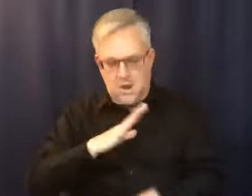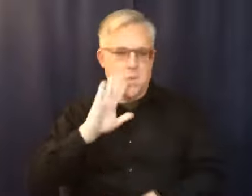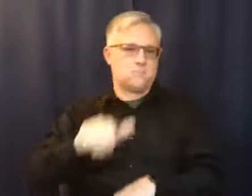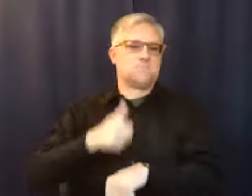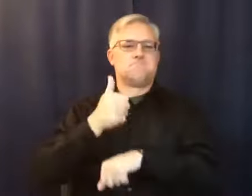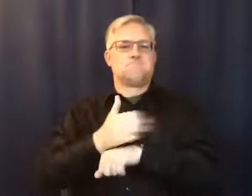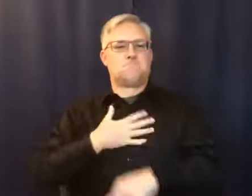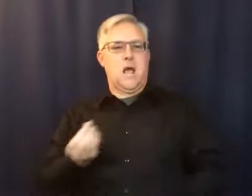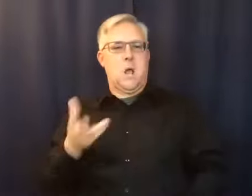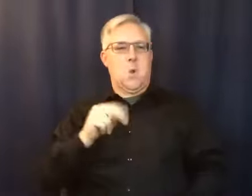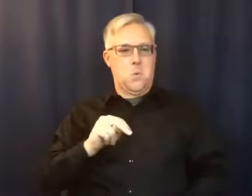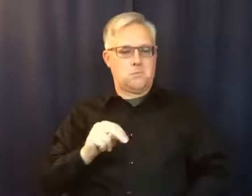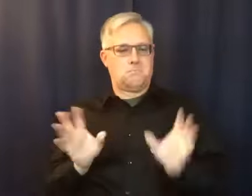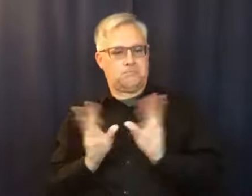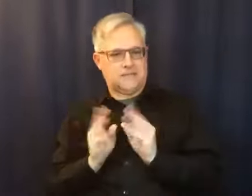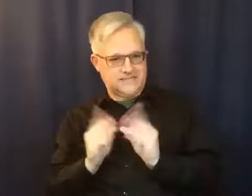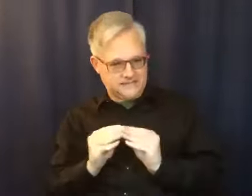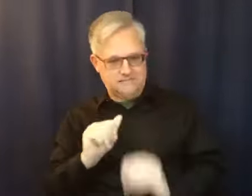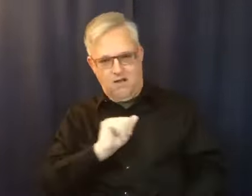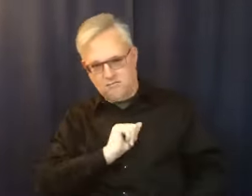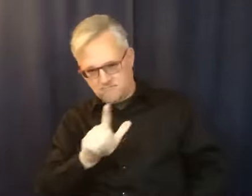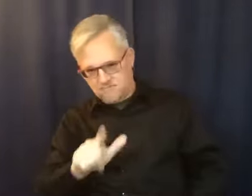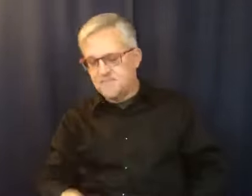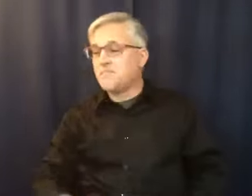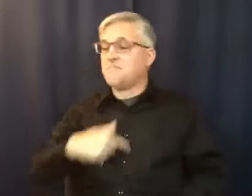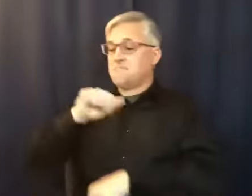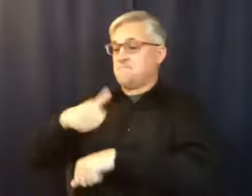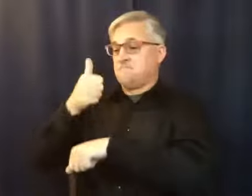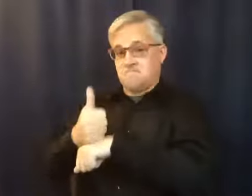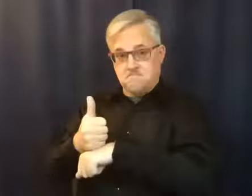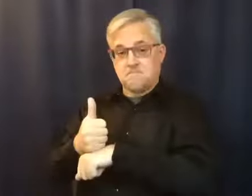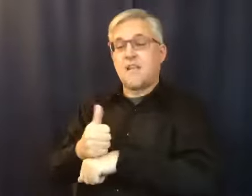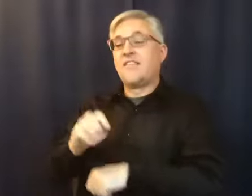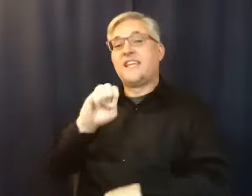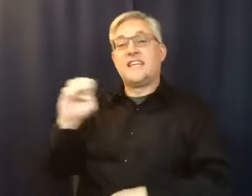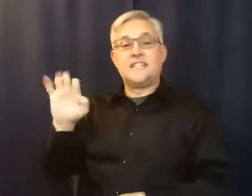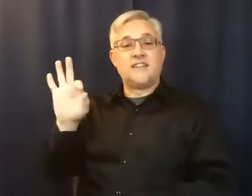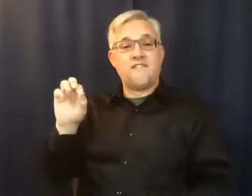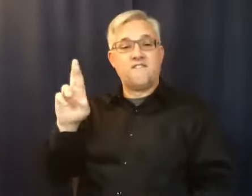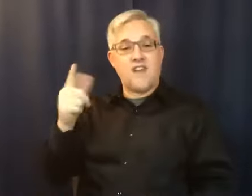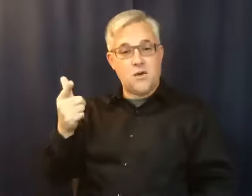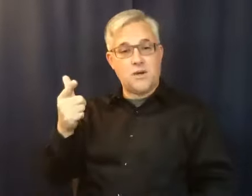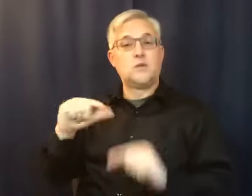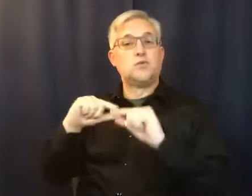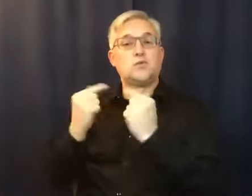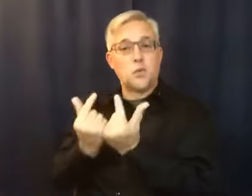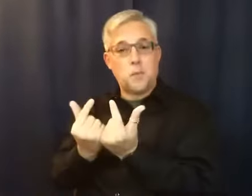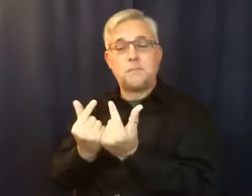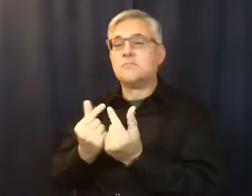the East Ferry Group in Detroit, Michigan. And I